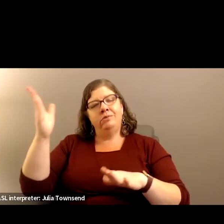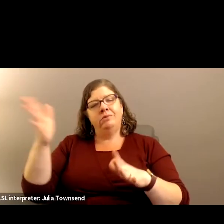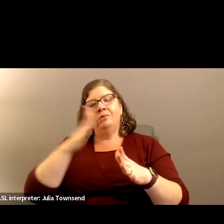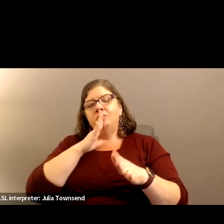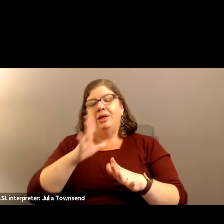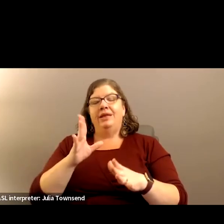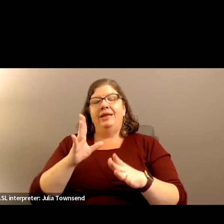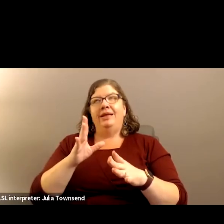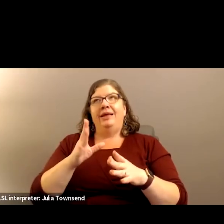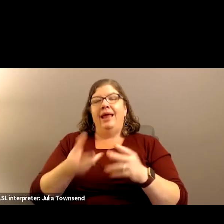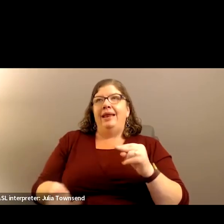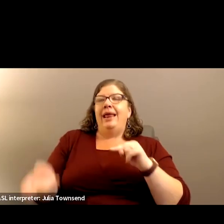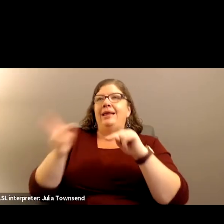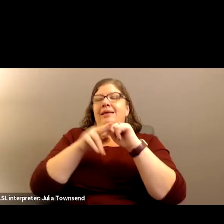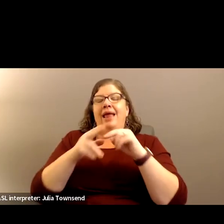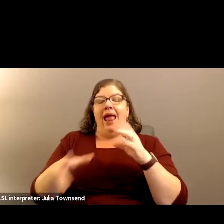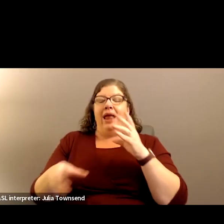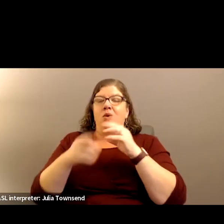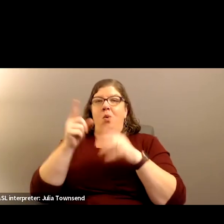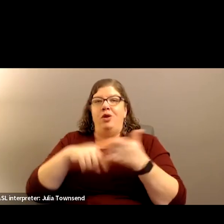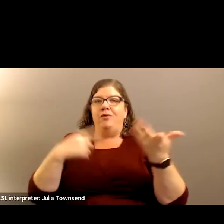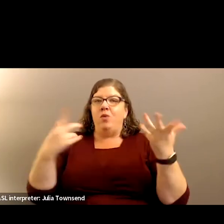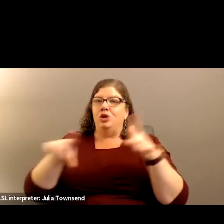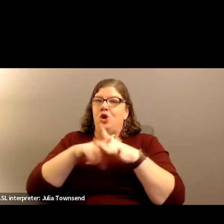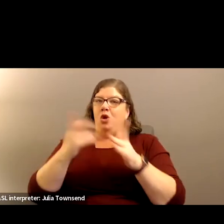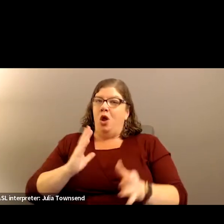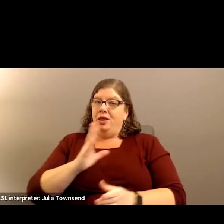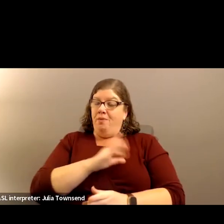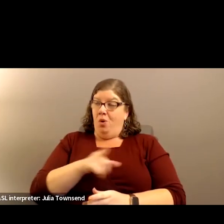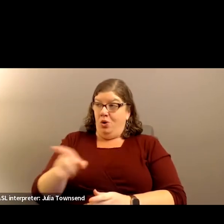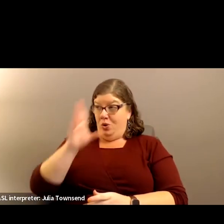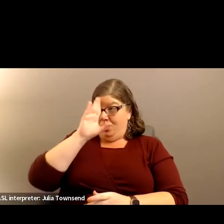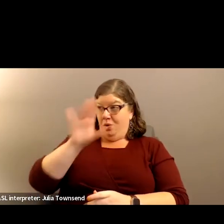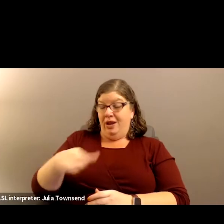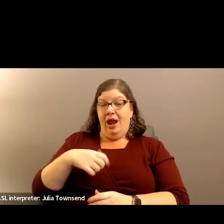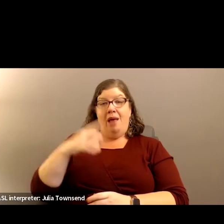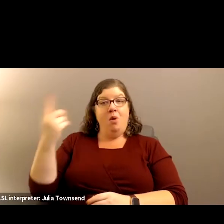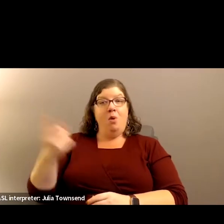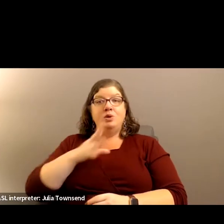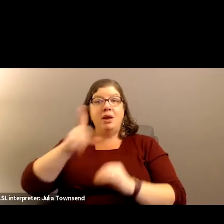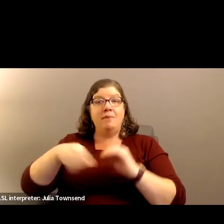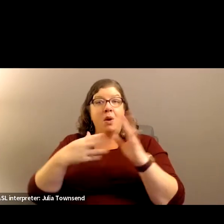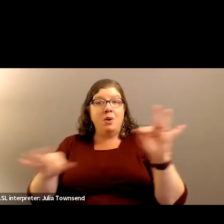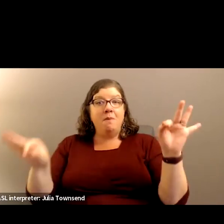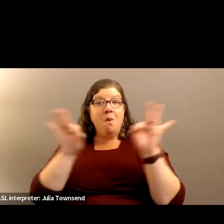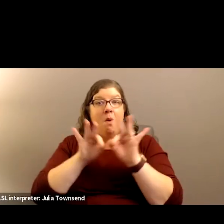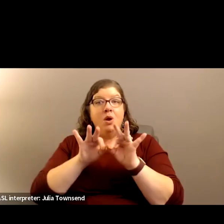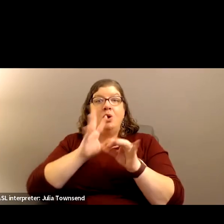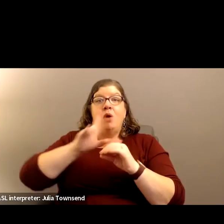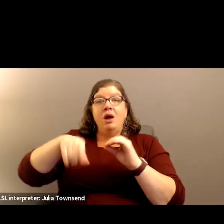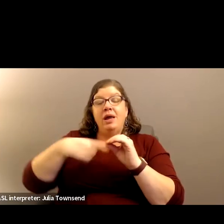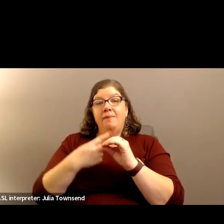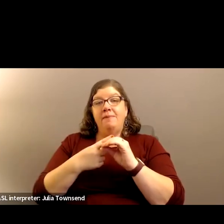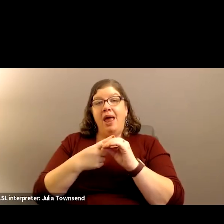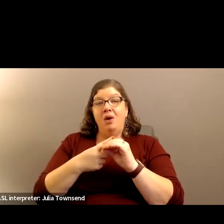It's just an extension of what you started here on the board. And as you know, I'm always talking about how important it is when you talked about prevention, the power